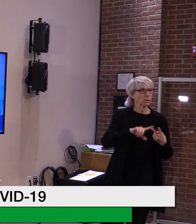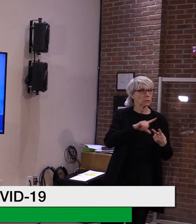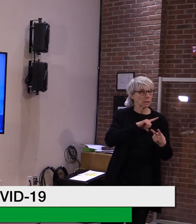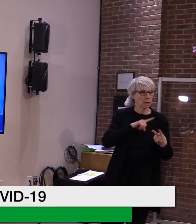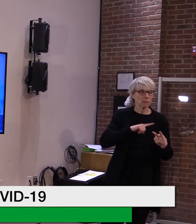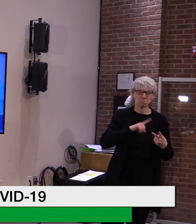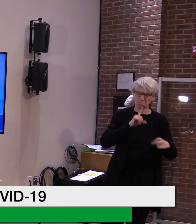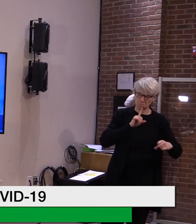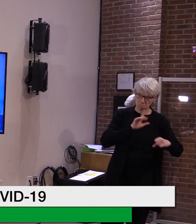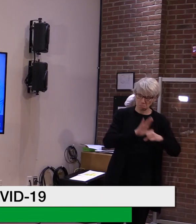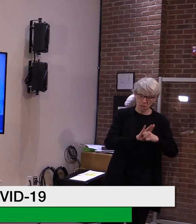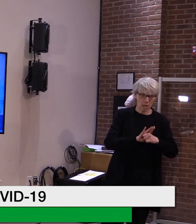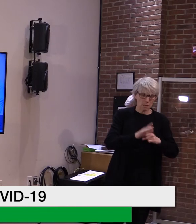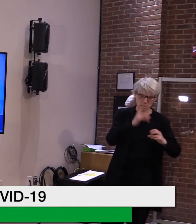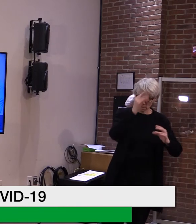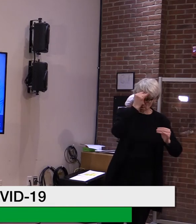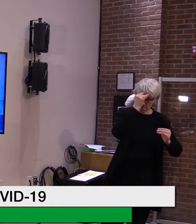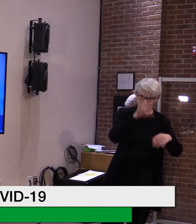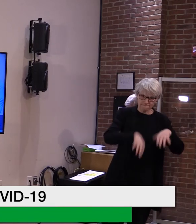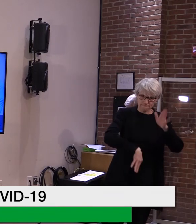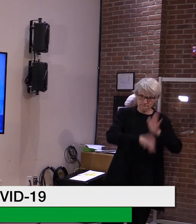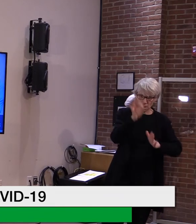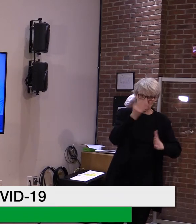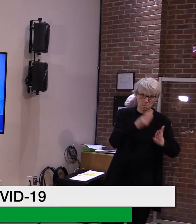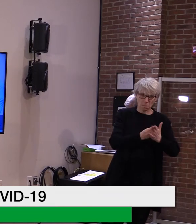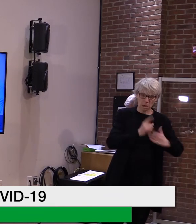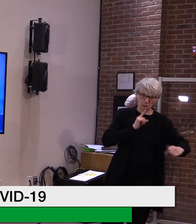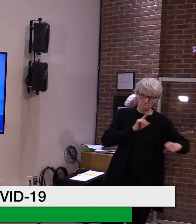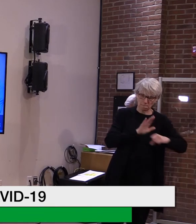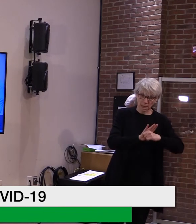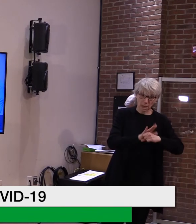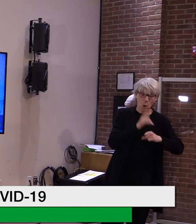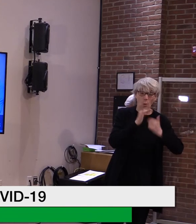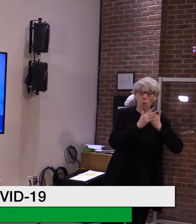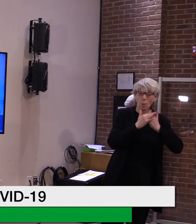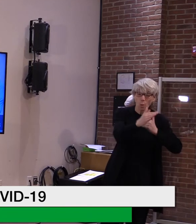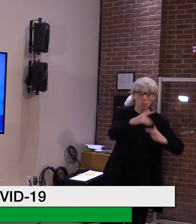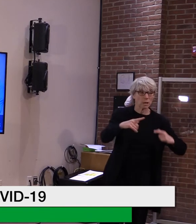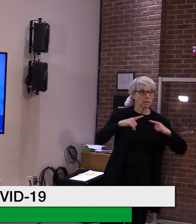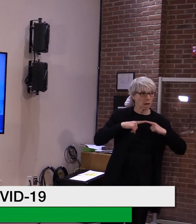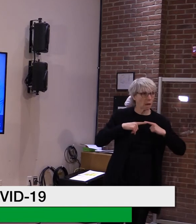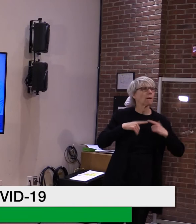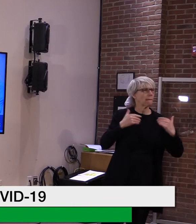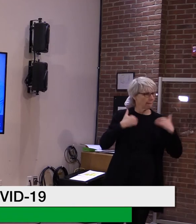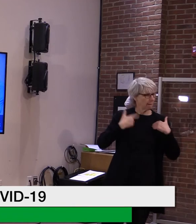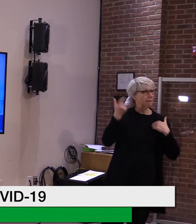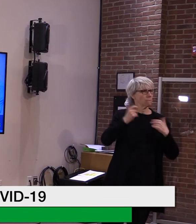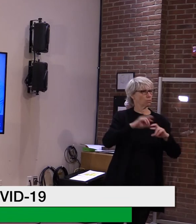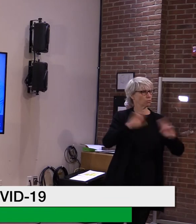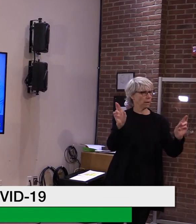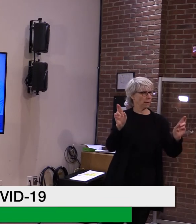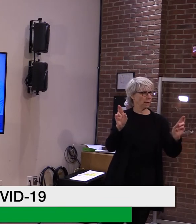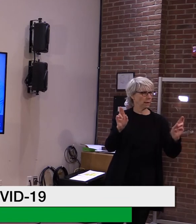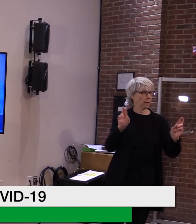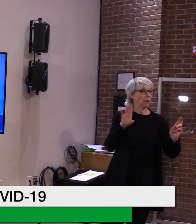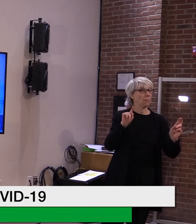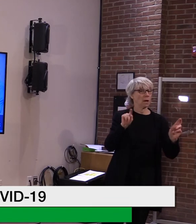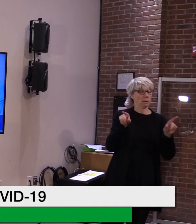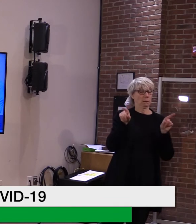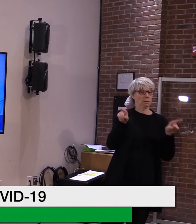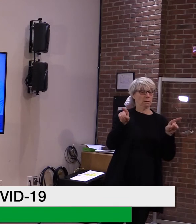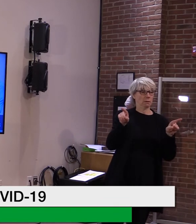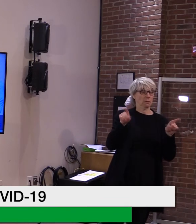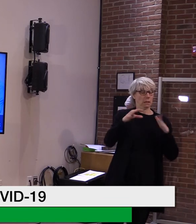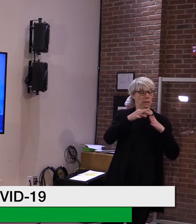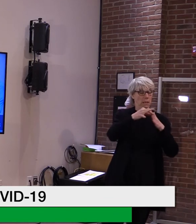committed to moving forward. I've said that we will, uh, be, uh, at the table with them, but this is an opportunity for them. They need to lead on this.